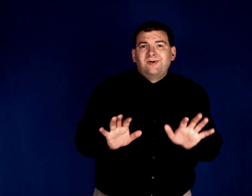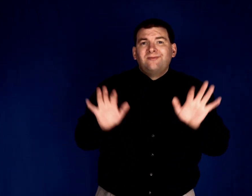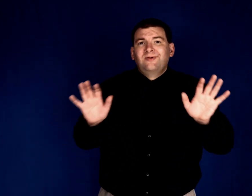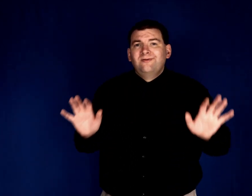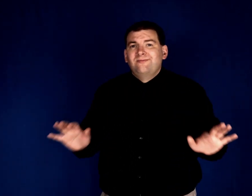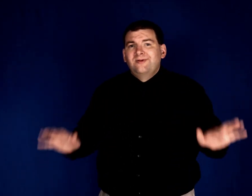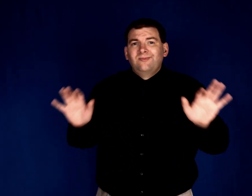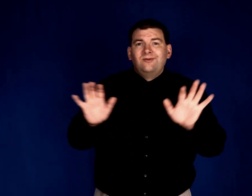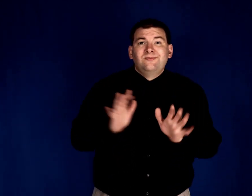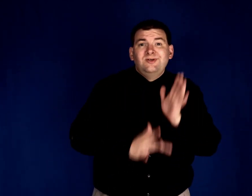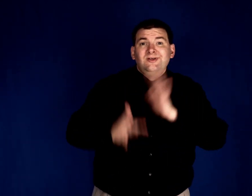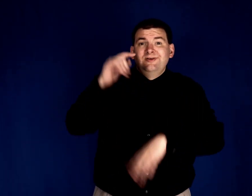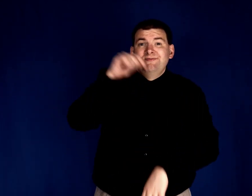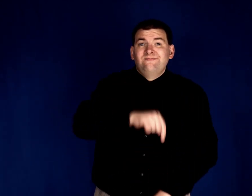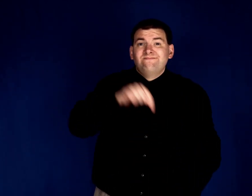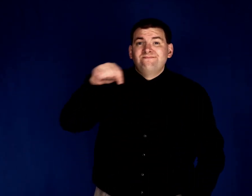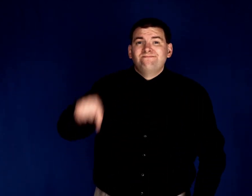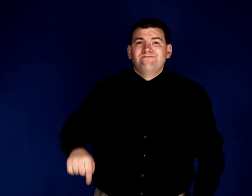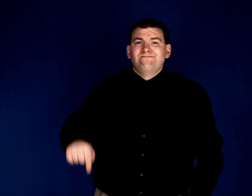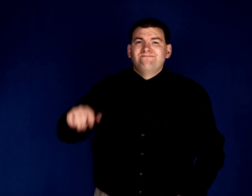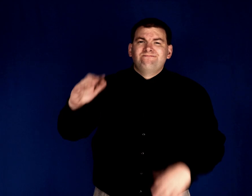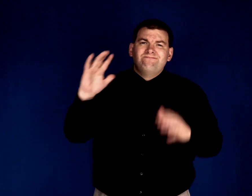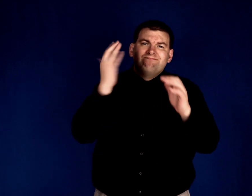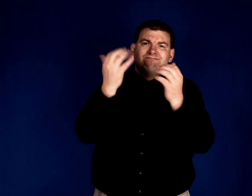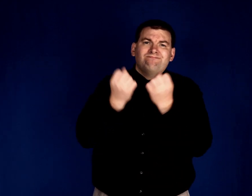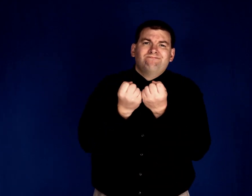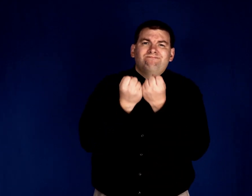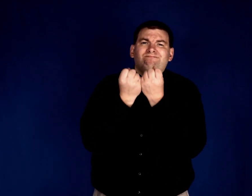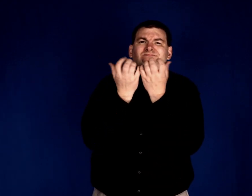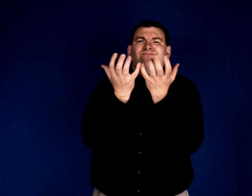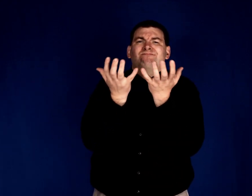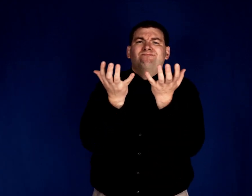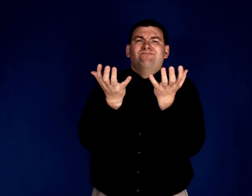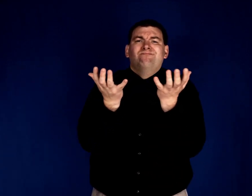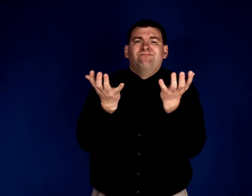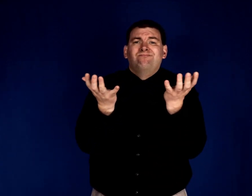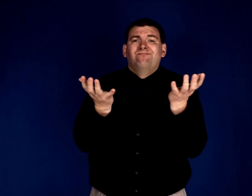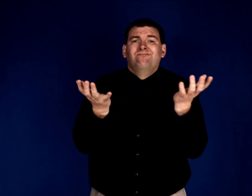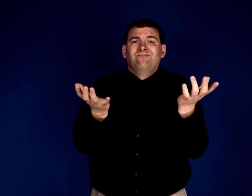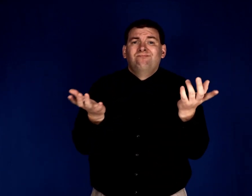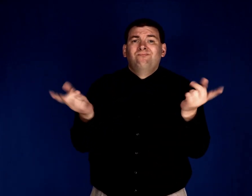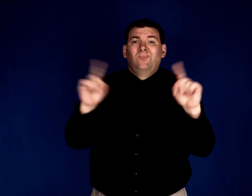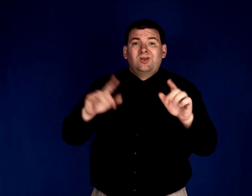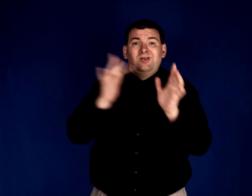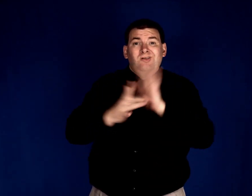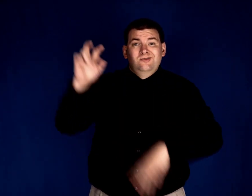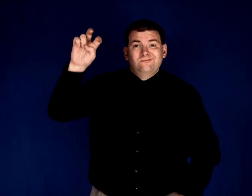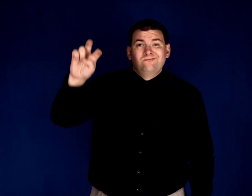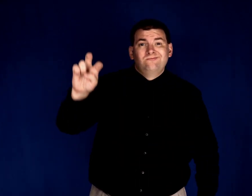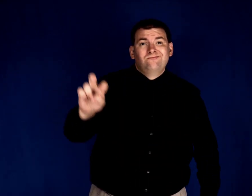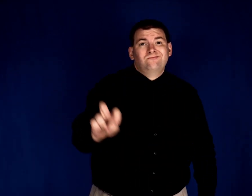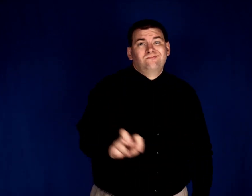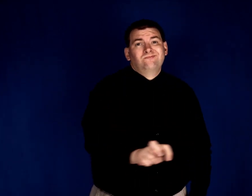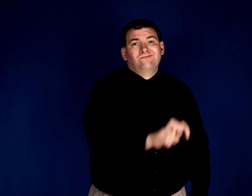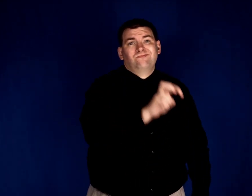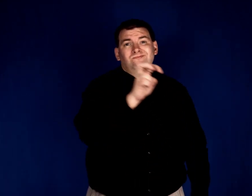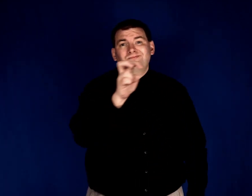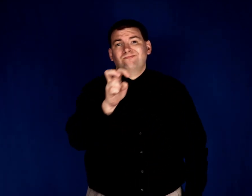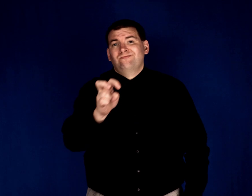Jesus' feet were growing weary as he journeyed